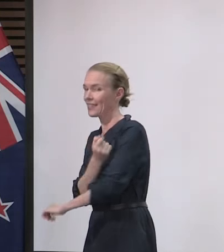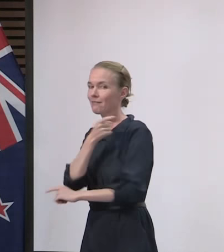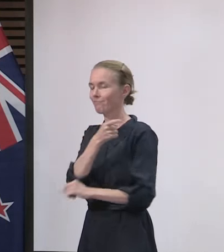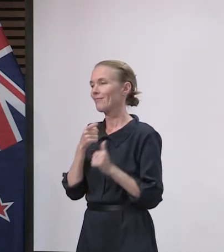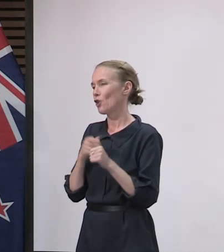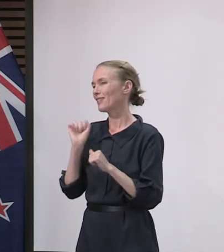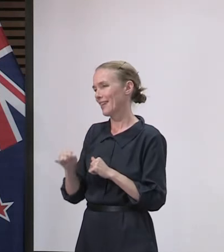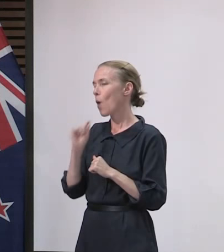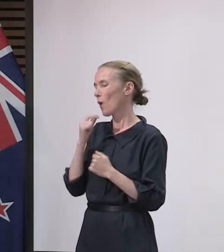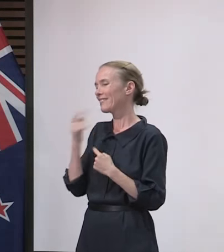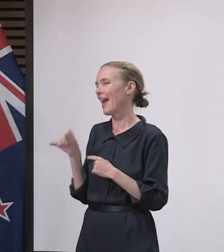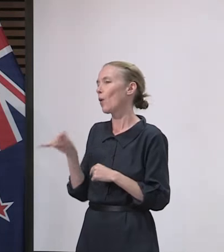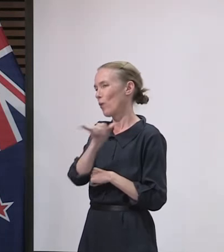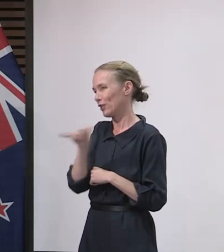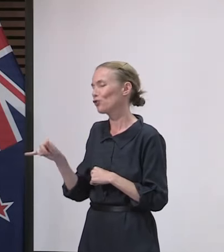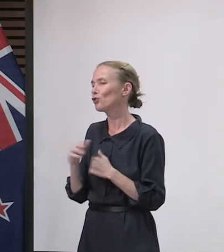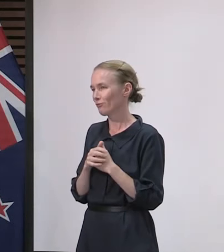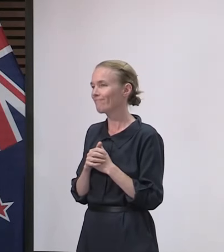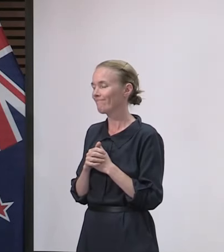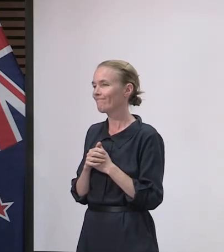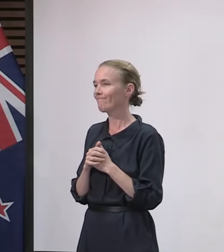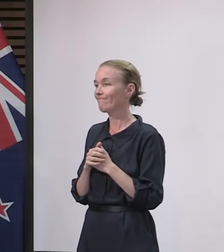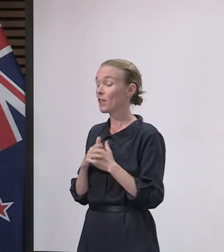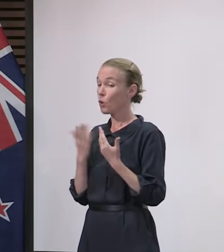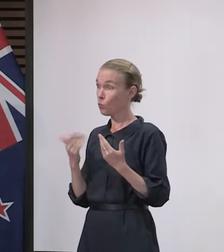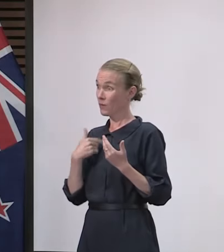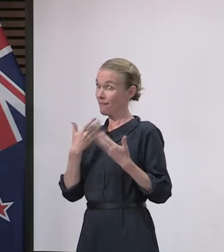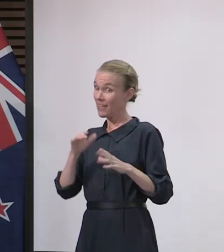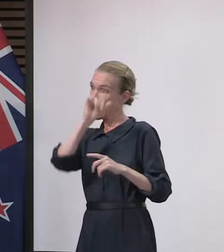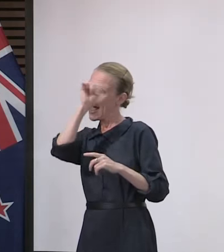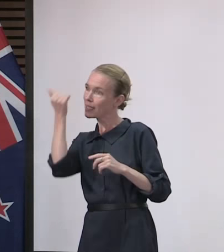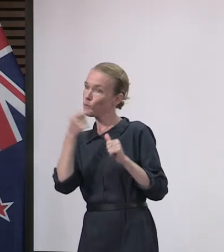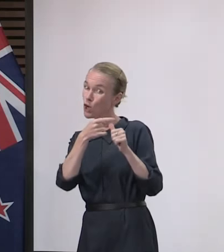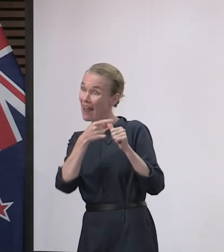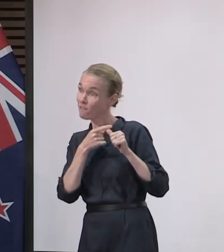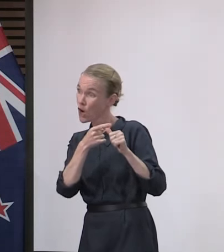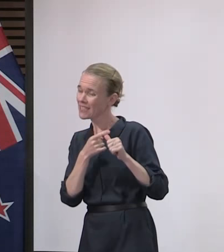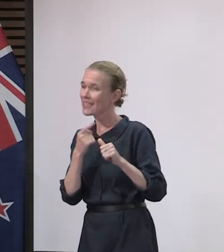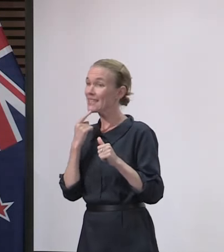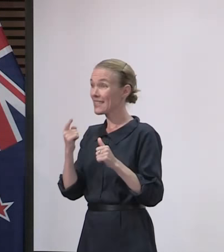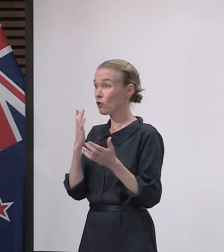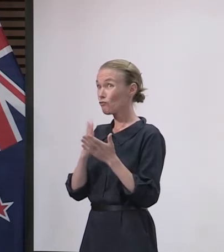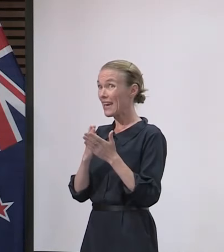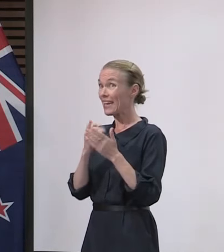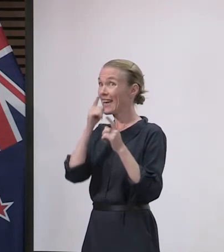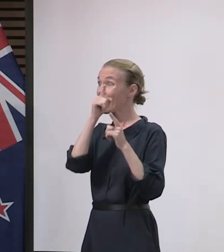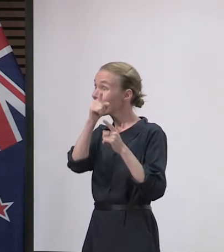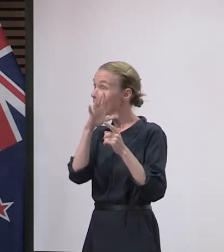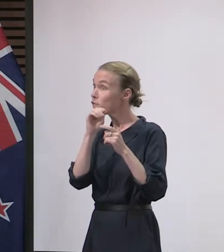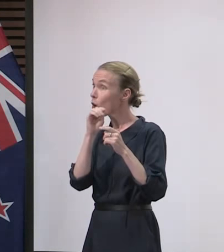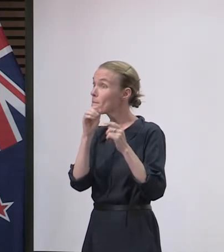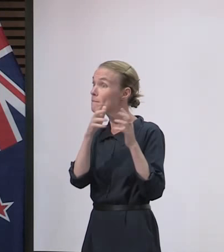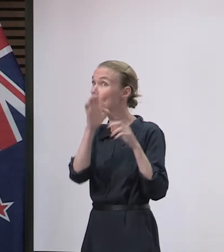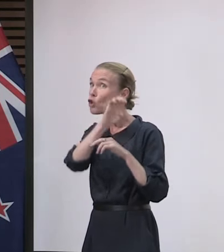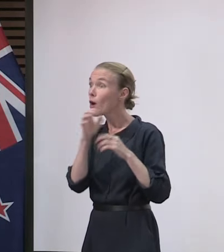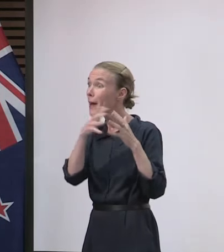the specialist advice was very clear. It's much better for people to have some protection than no protection and